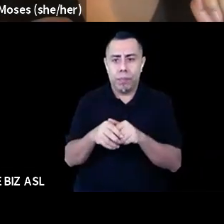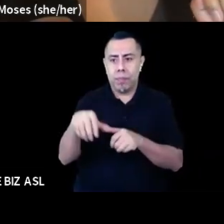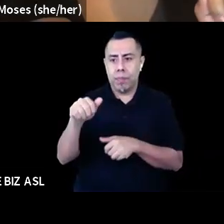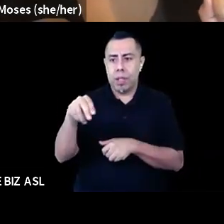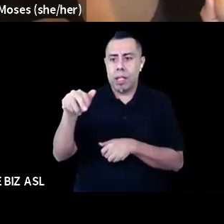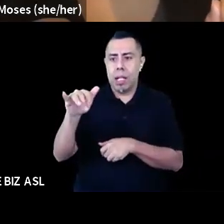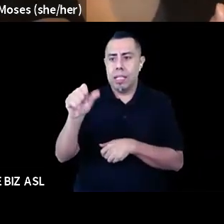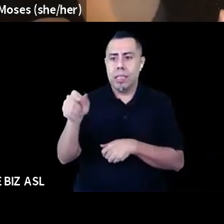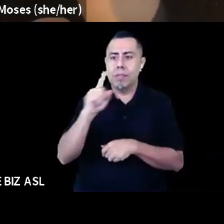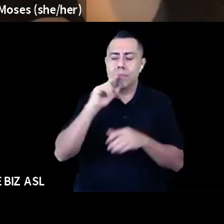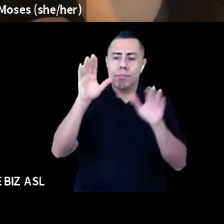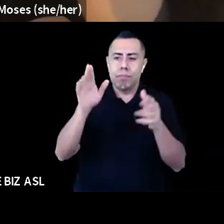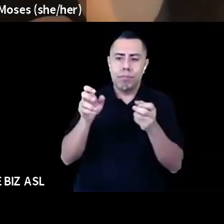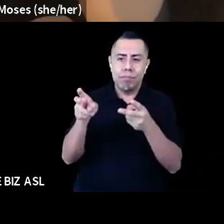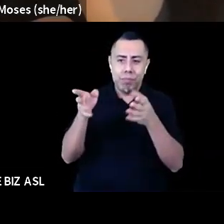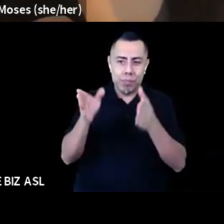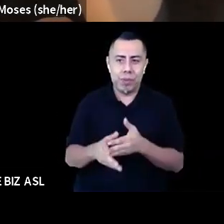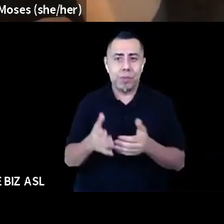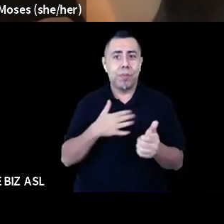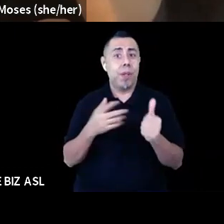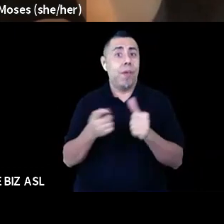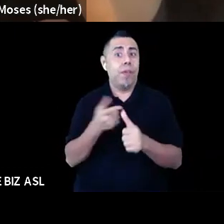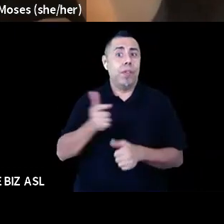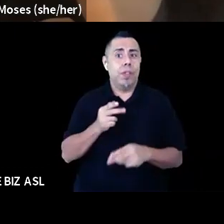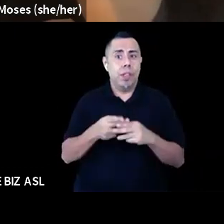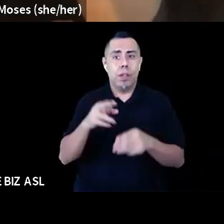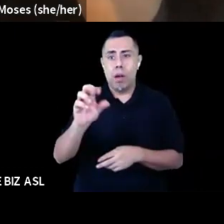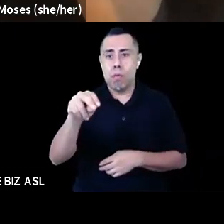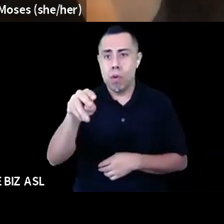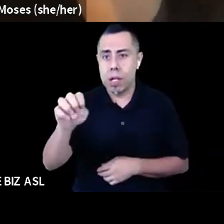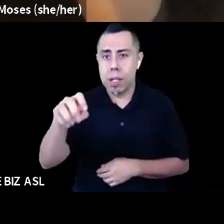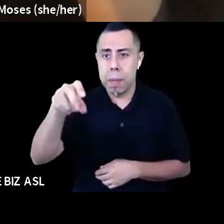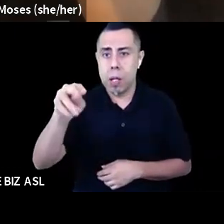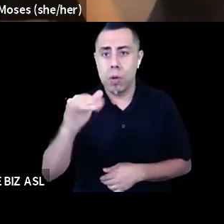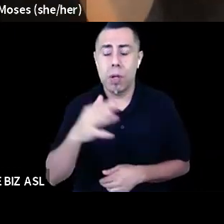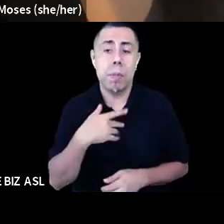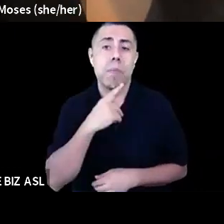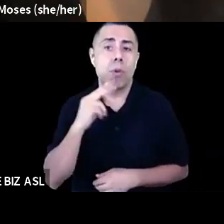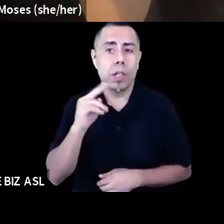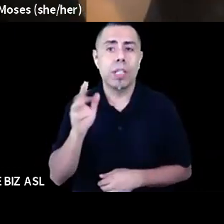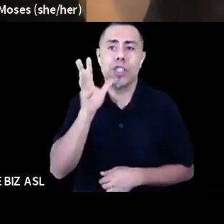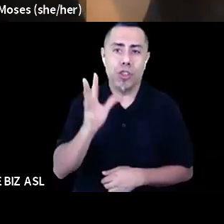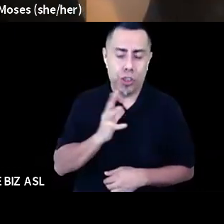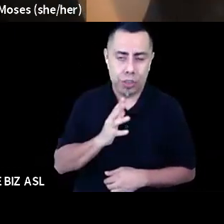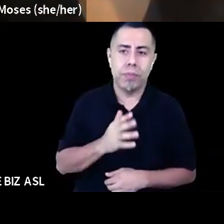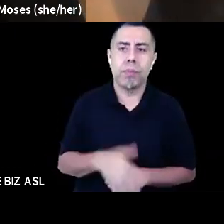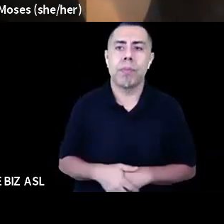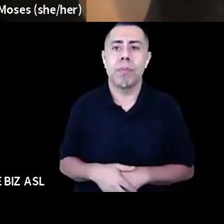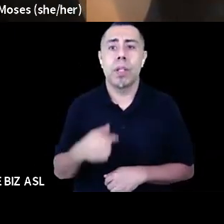happy to go first for the team. My name is Ronnie Pinoy. My pronouns are she, her, hers. I am Laguna Pueblo in Cherokee,